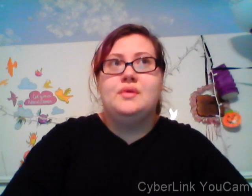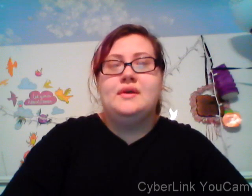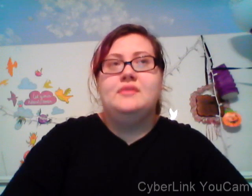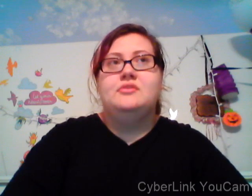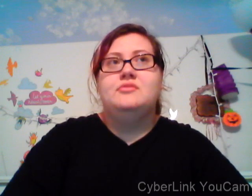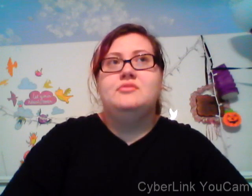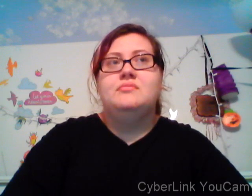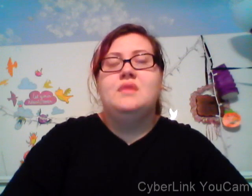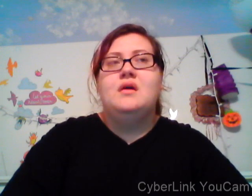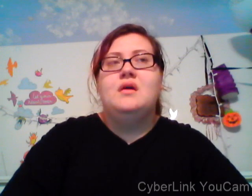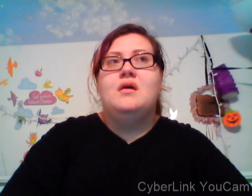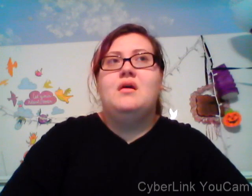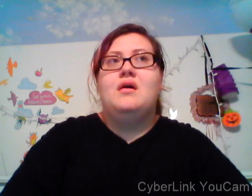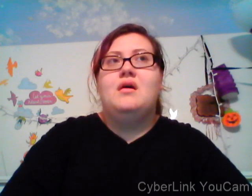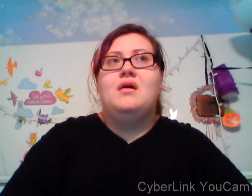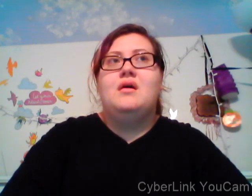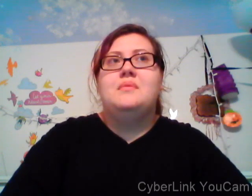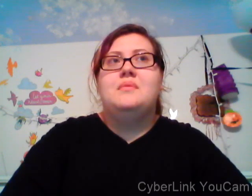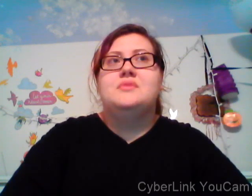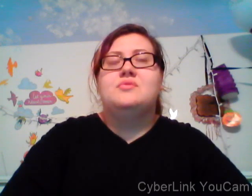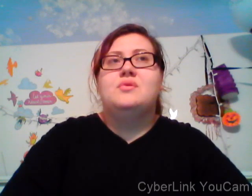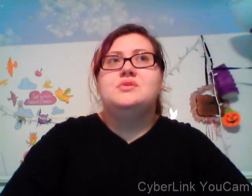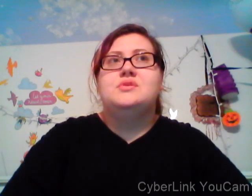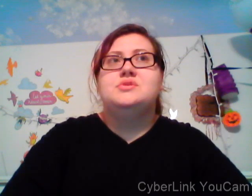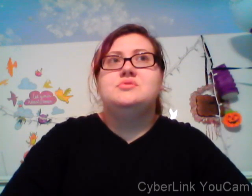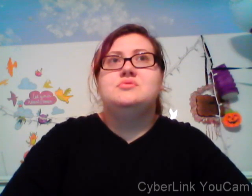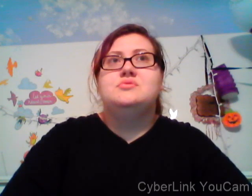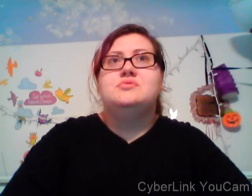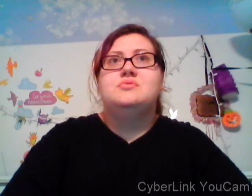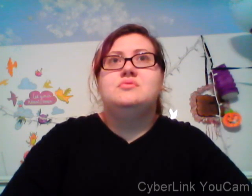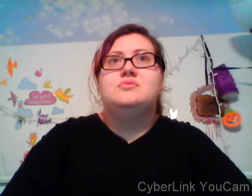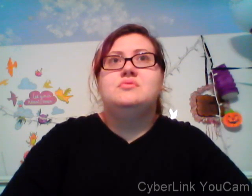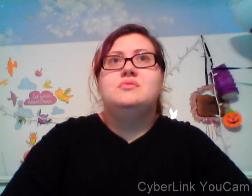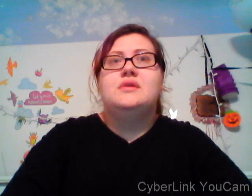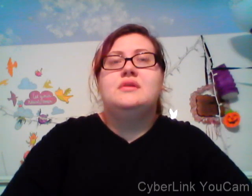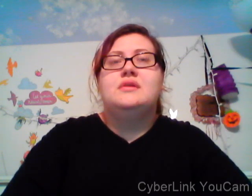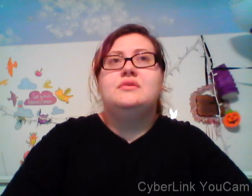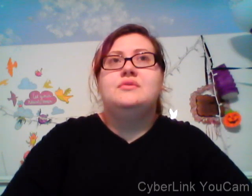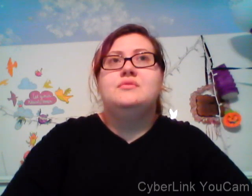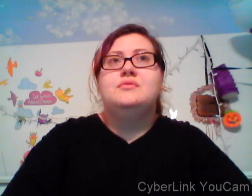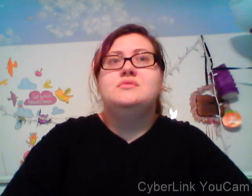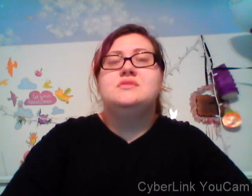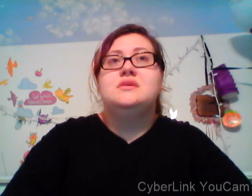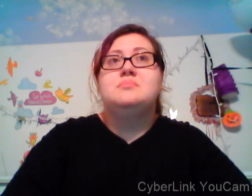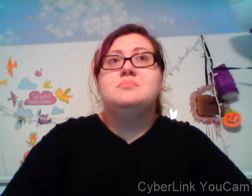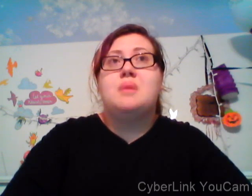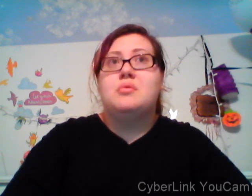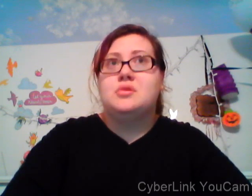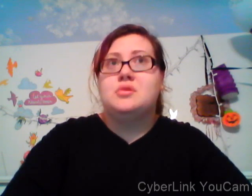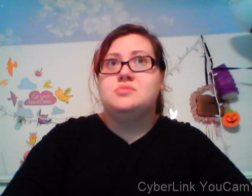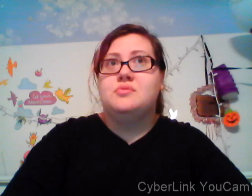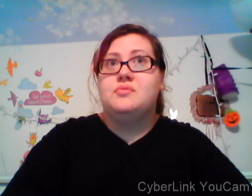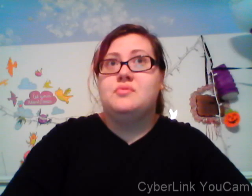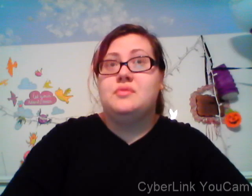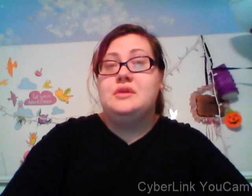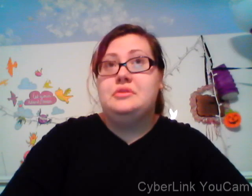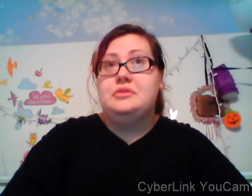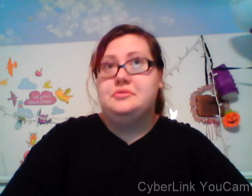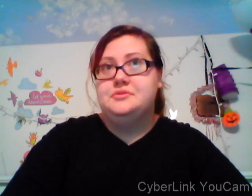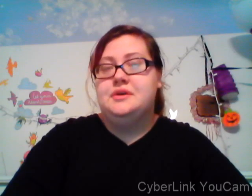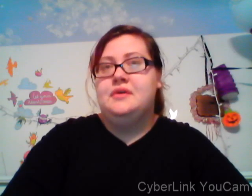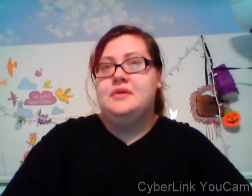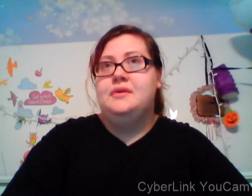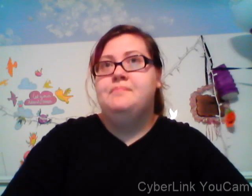which is kind of cool um this road trip so far is going to include